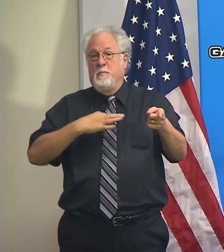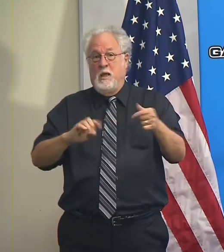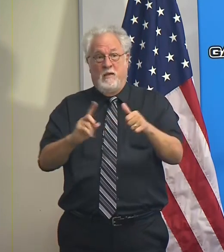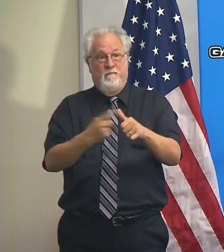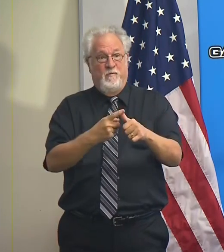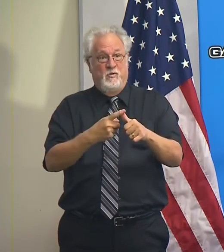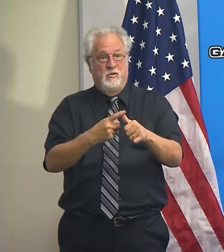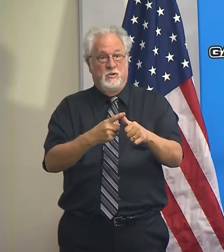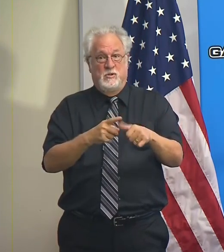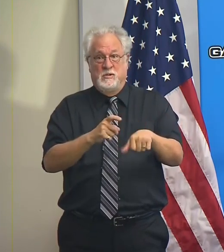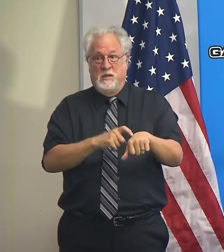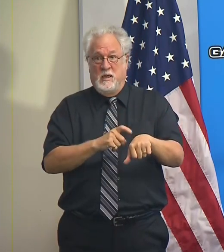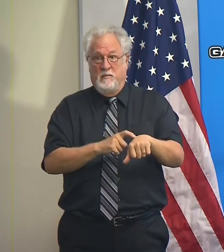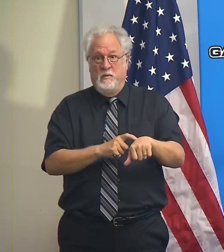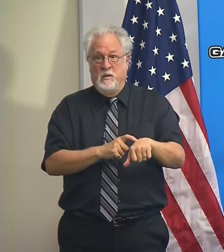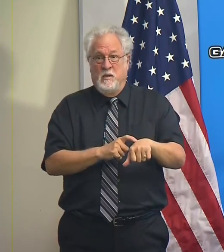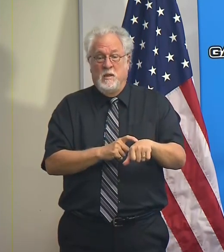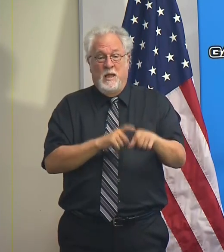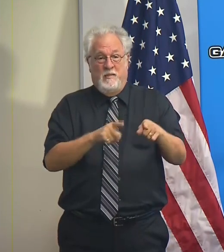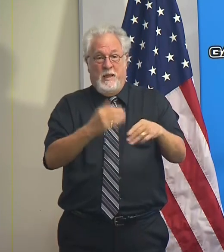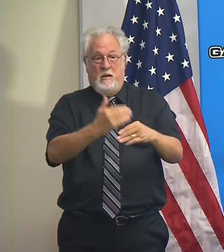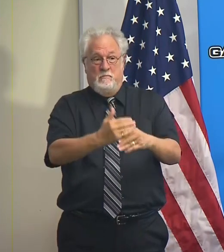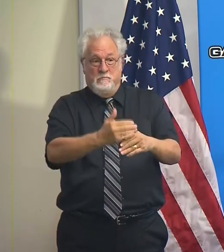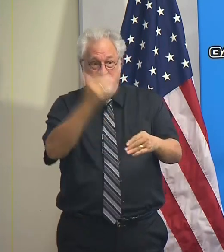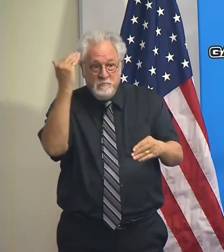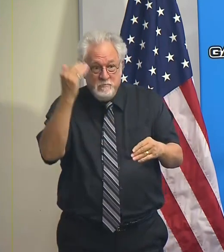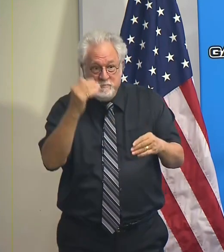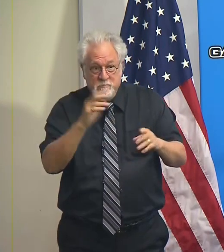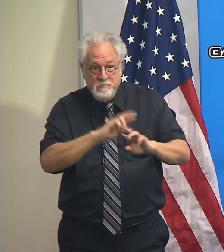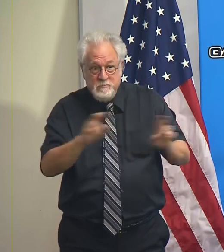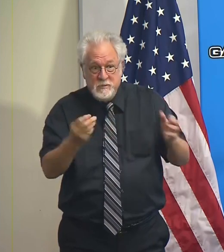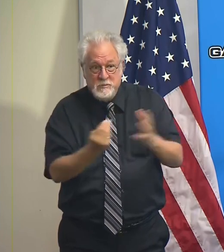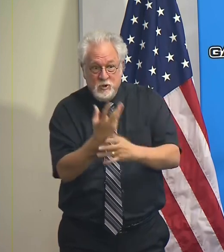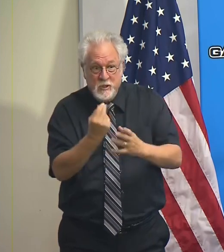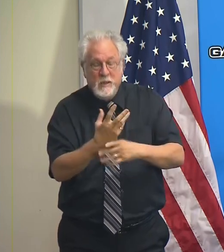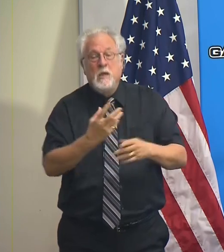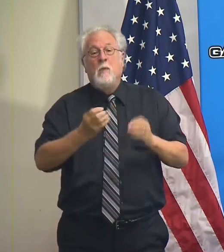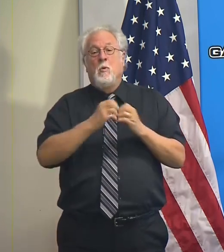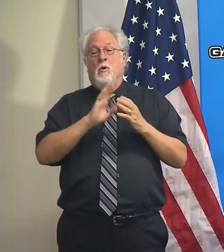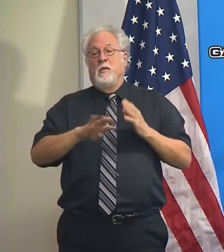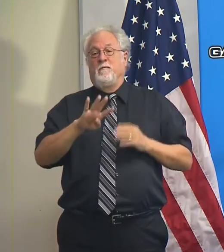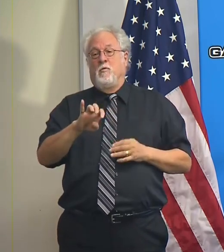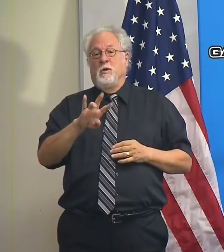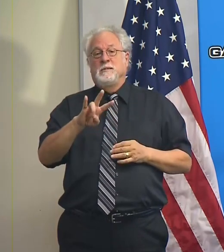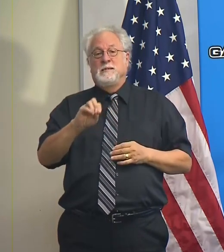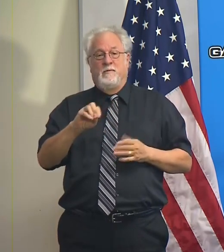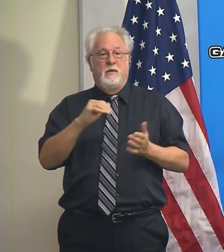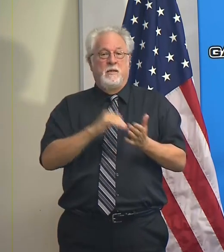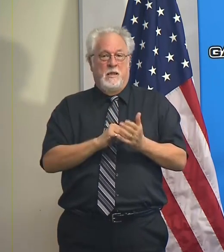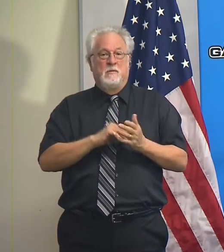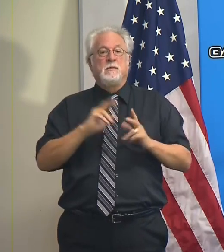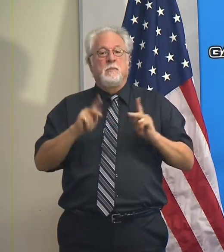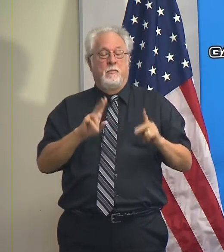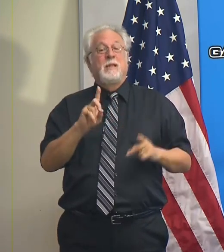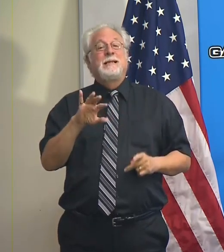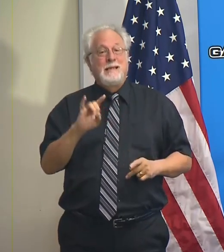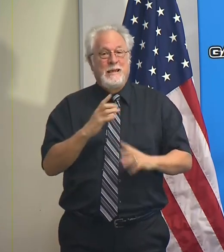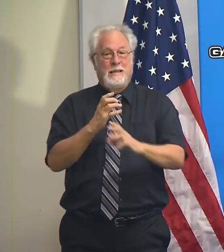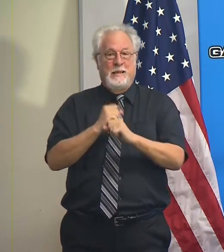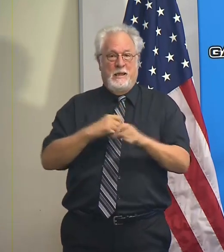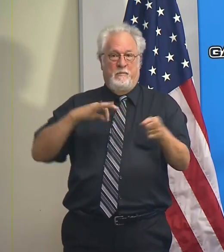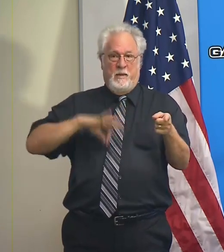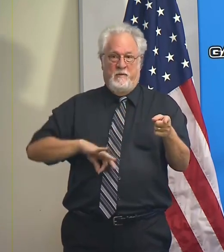the first time when that window opened in the spring. More than 470,000 did receive